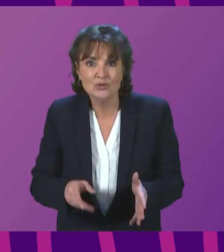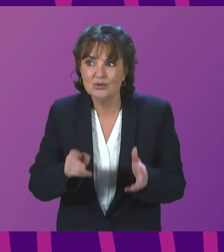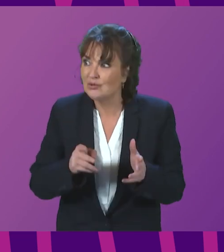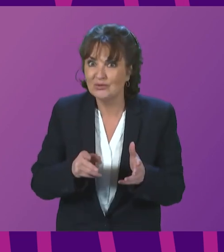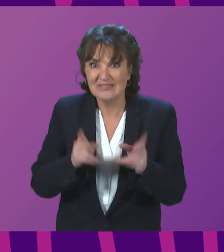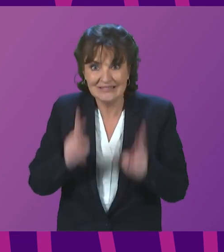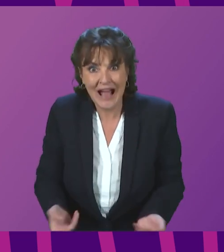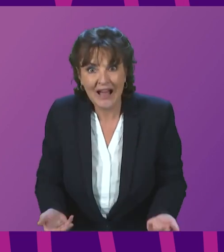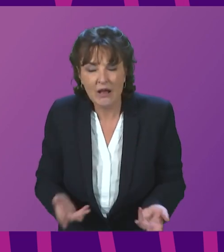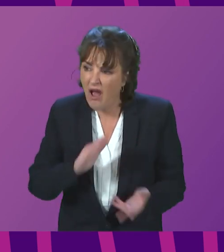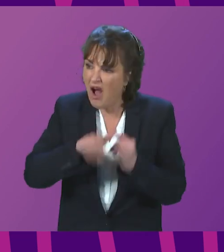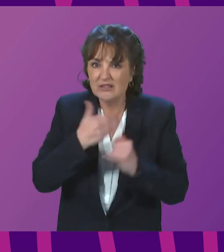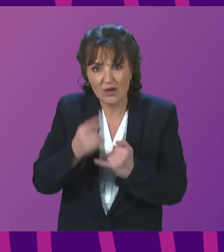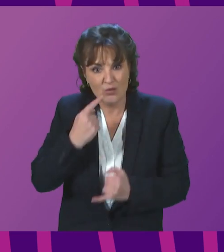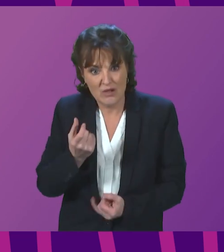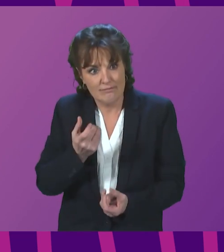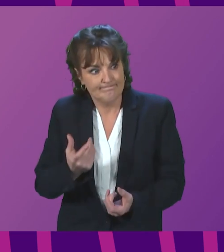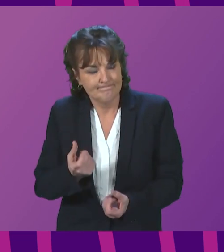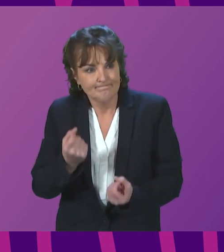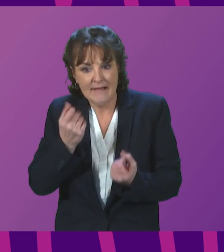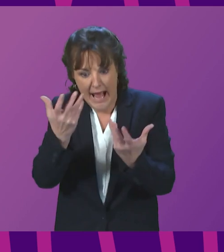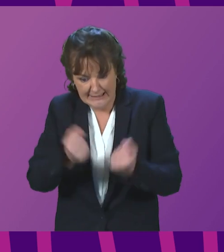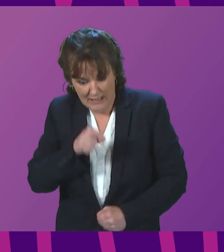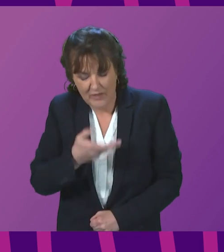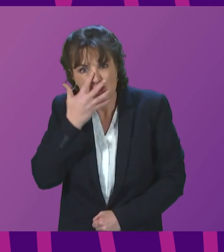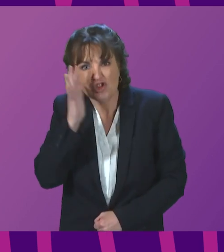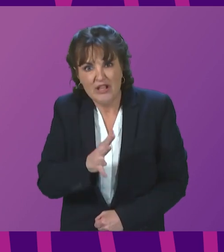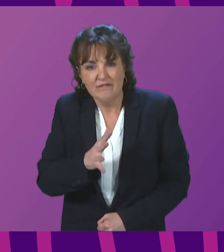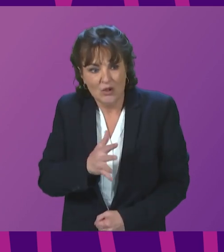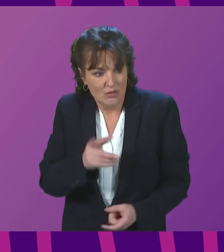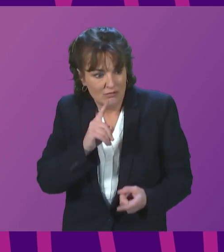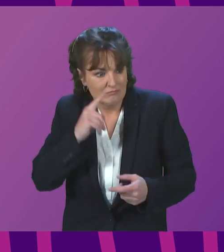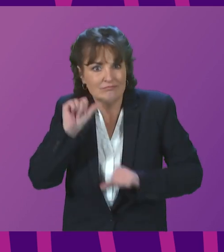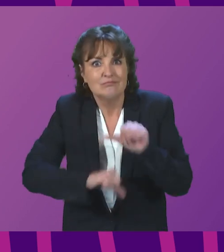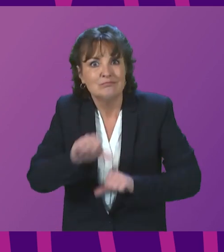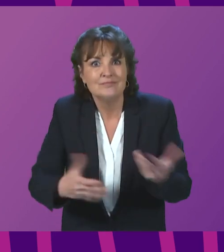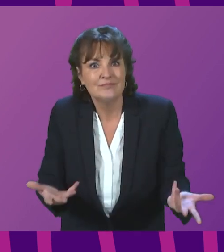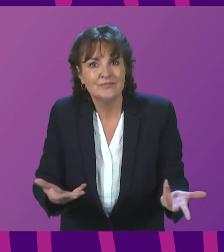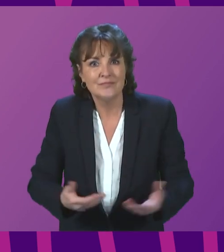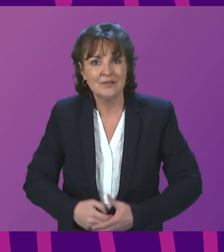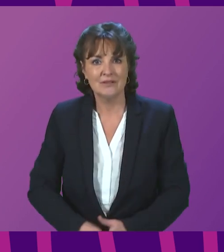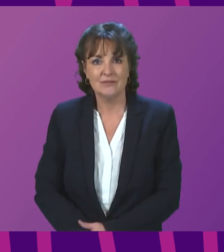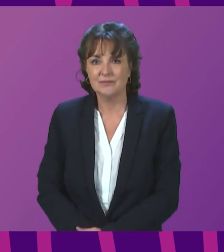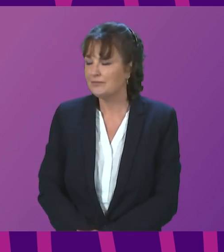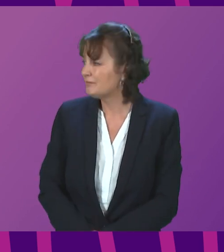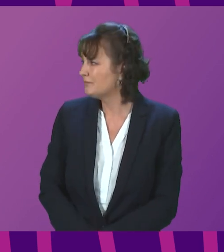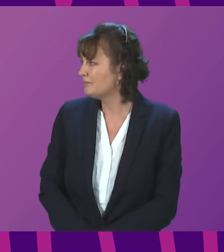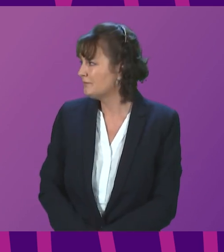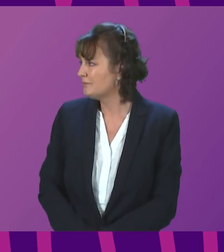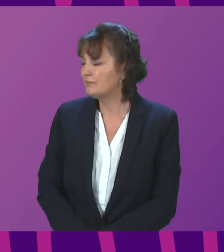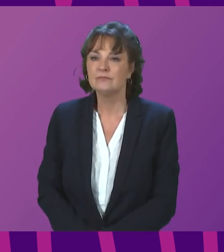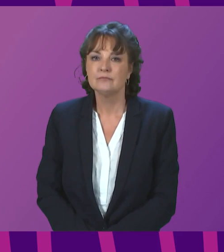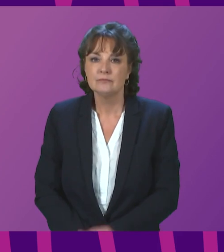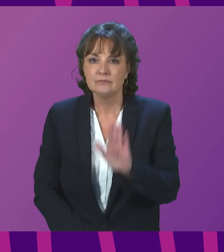shameful situation comes to an end? First Minister. Can I make very clear, Presiding Officer,